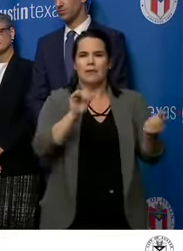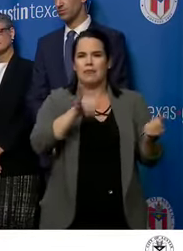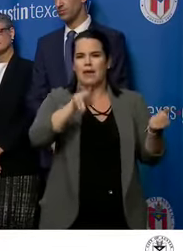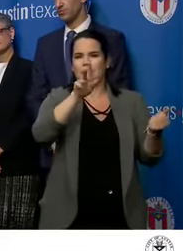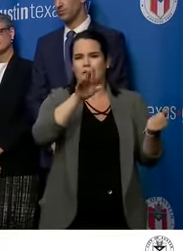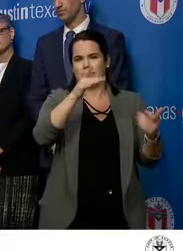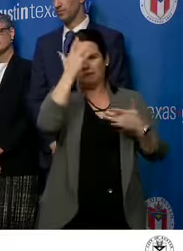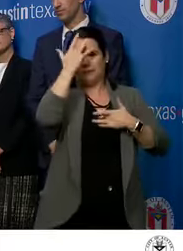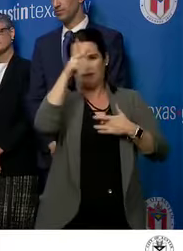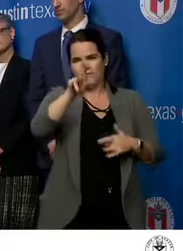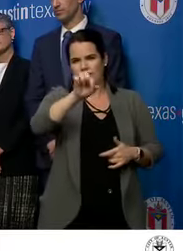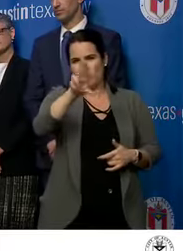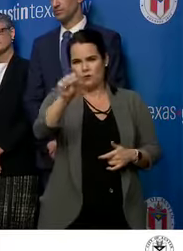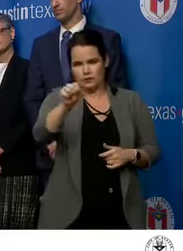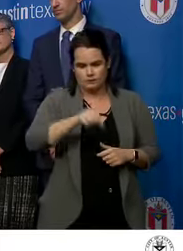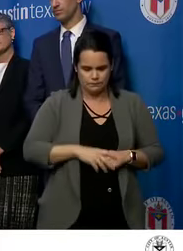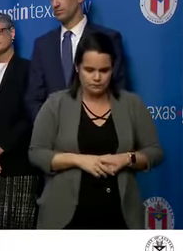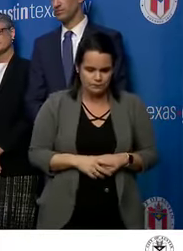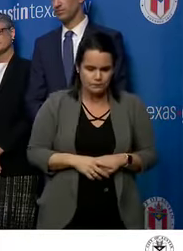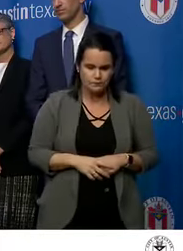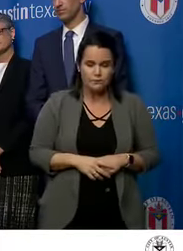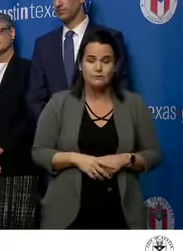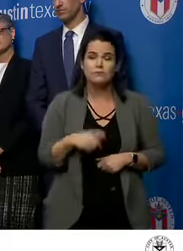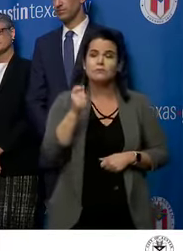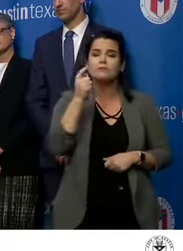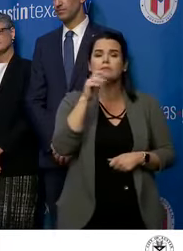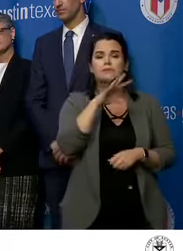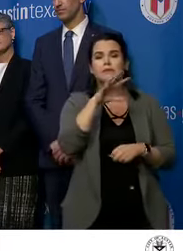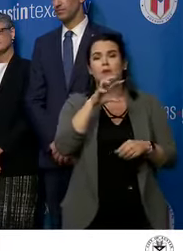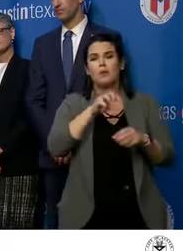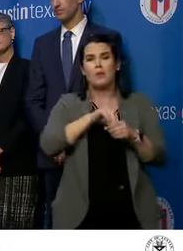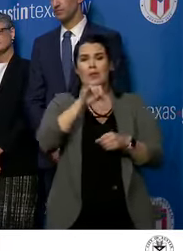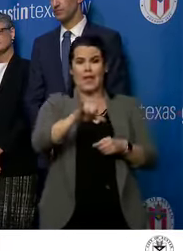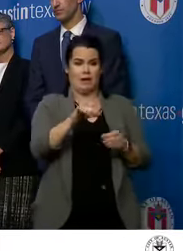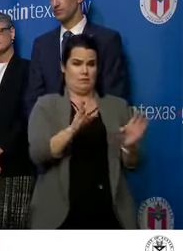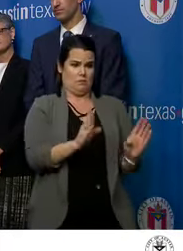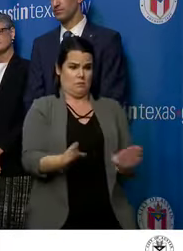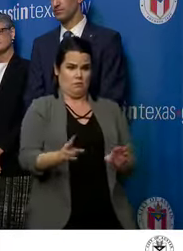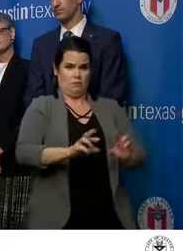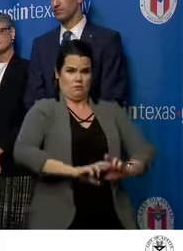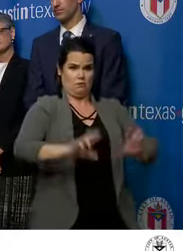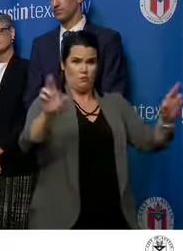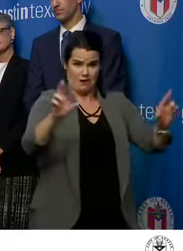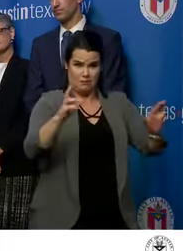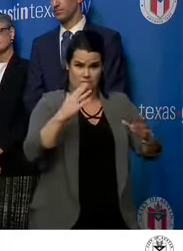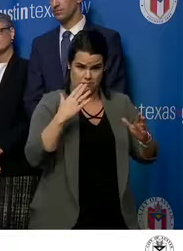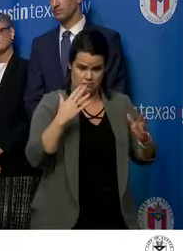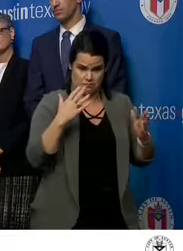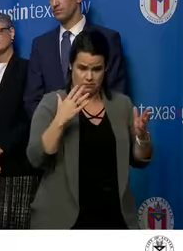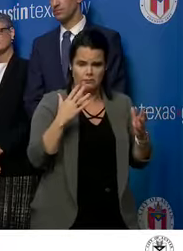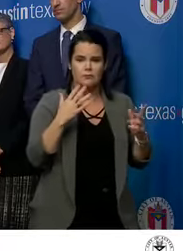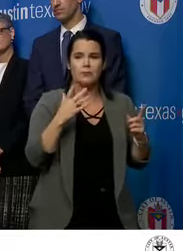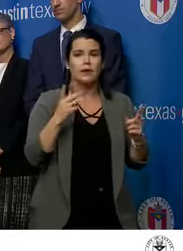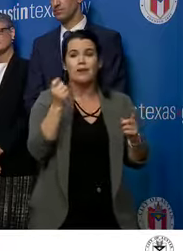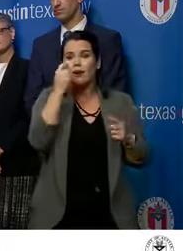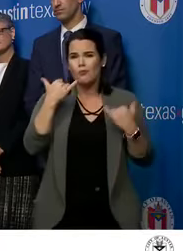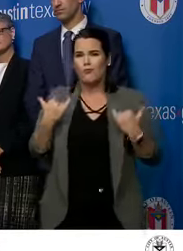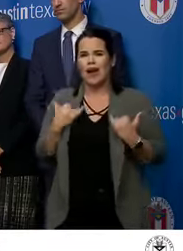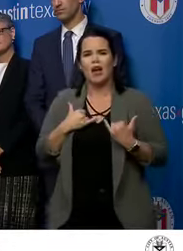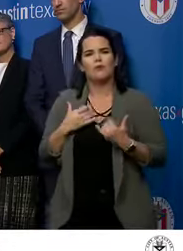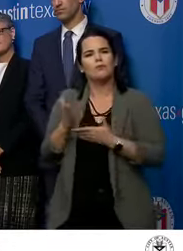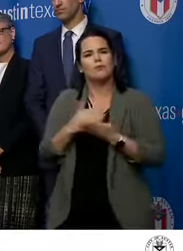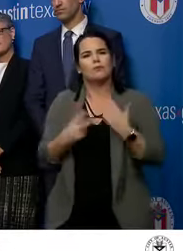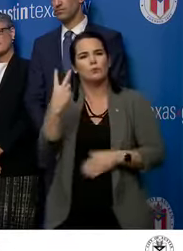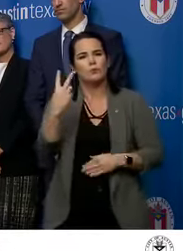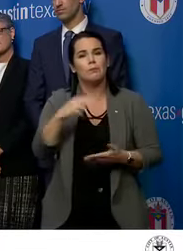As a part of that preparation, it's important to remember that at this stage, as Stephanie said, we're in phase two, which